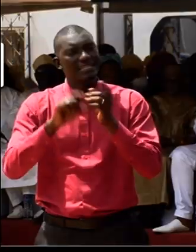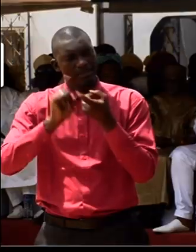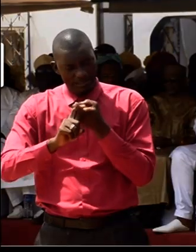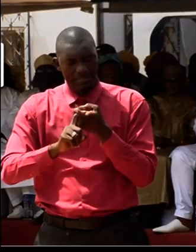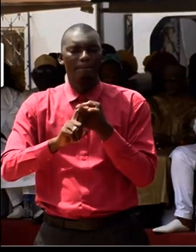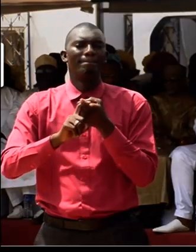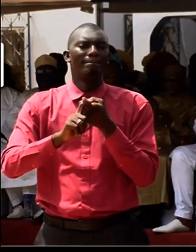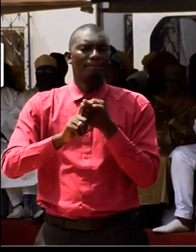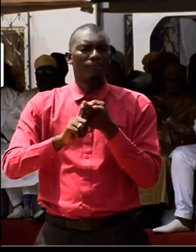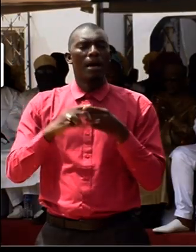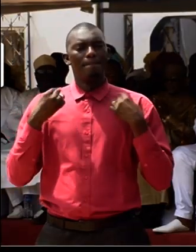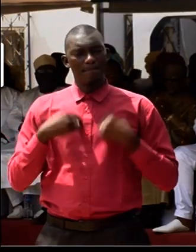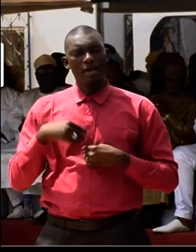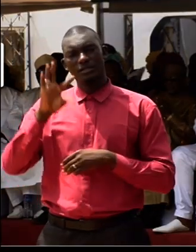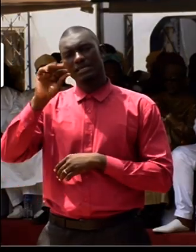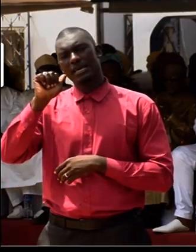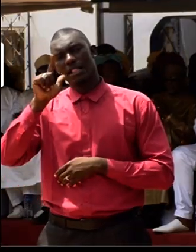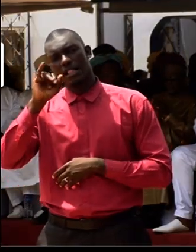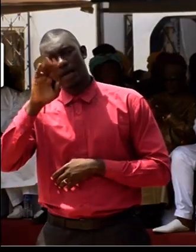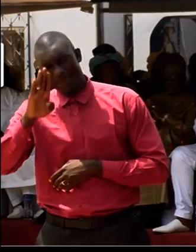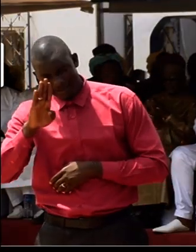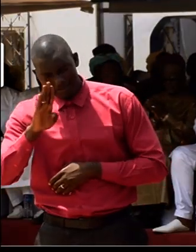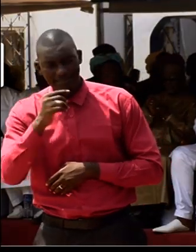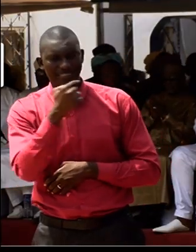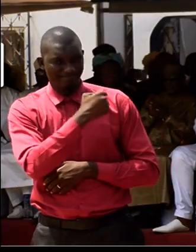the dynamic leadership of Mayor Talib Ahmad Ben-Souda.